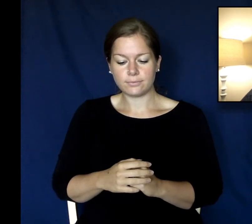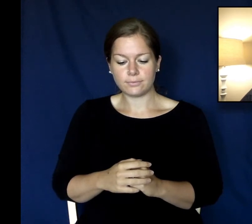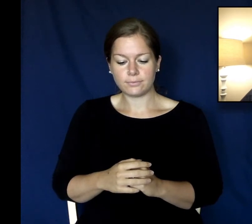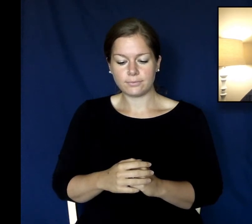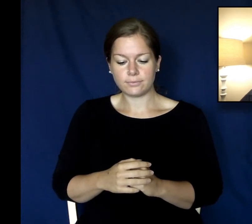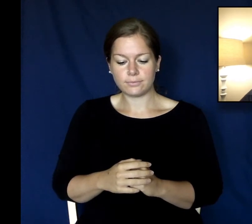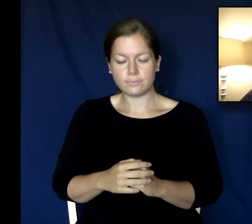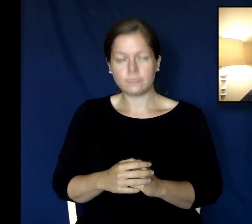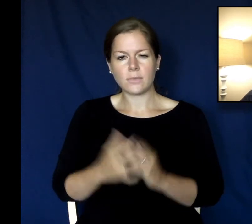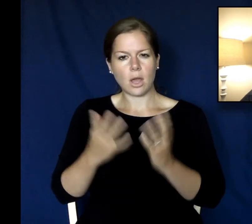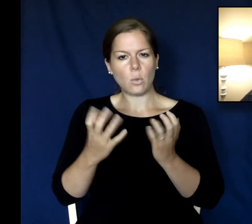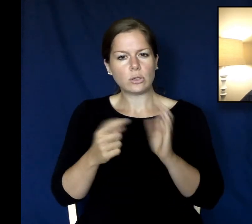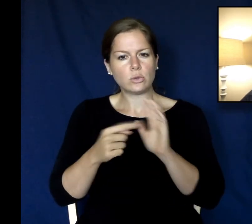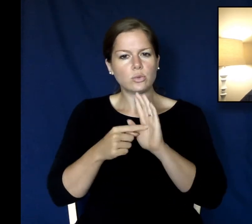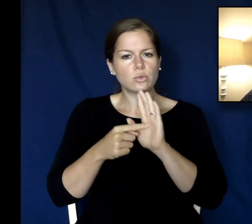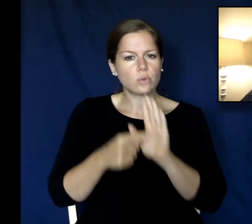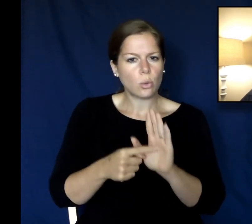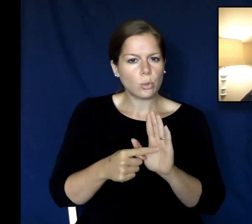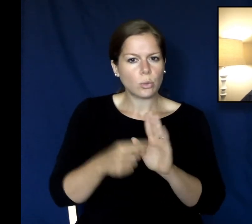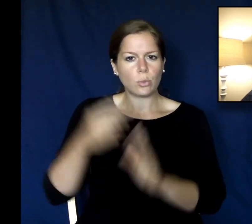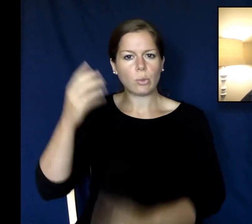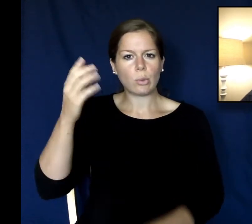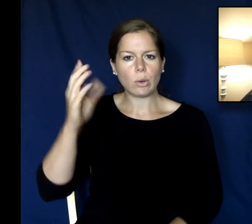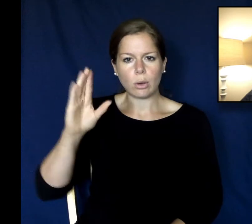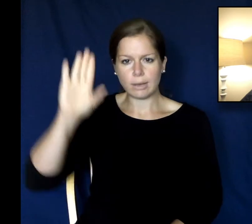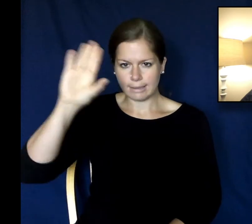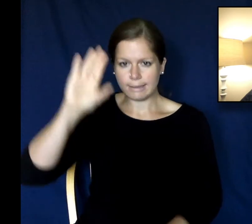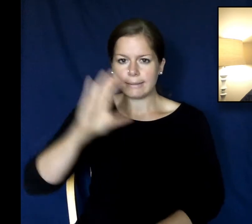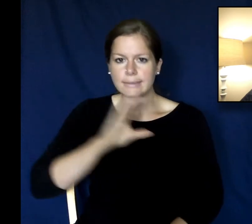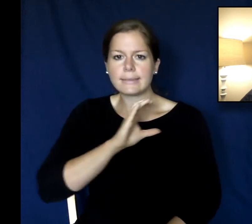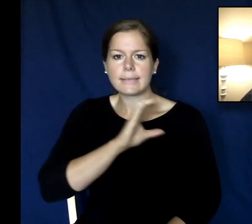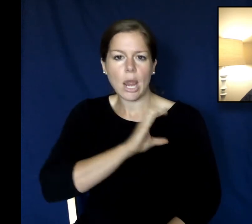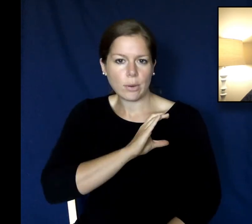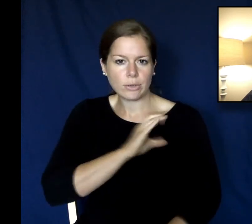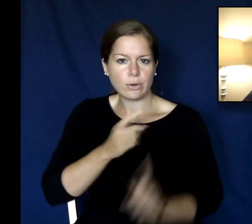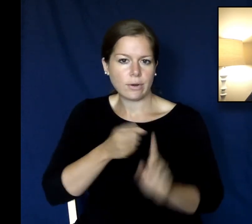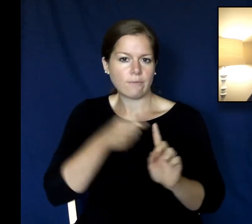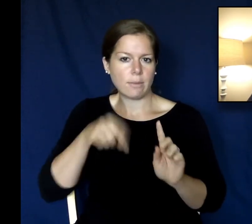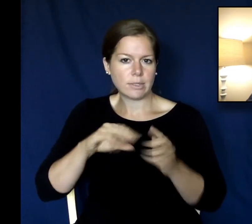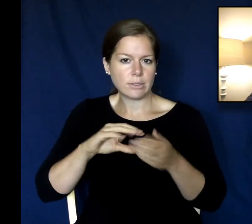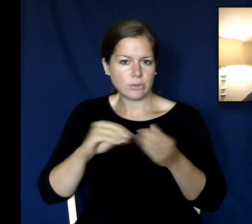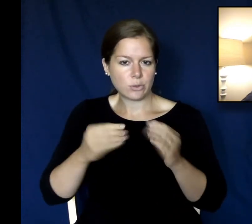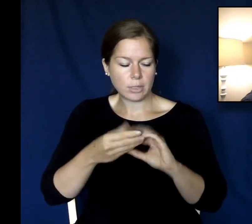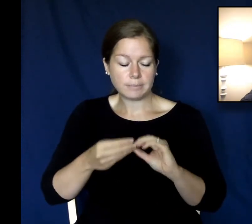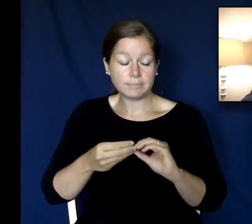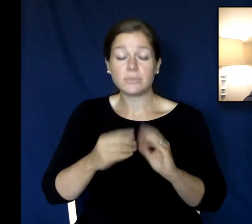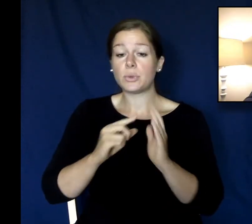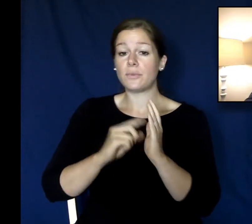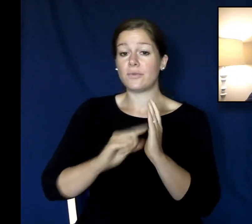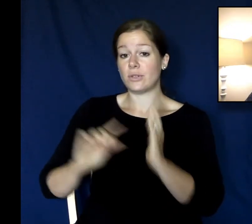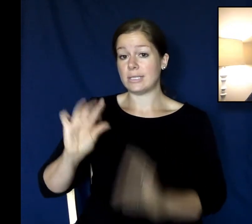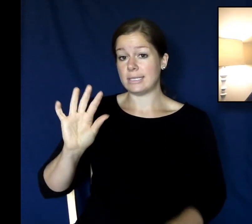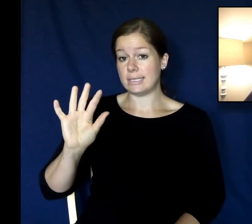something out about the character of God that's revealed through this story so Jesus says to him in verse 9